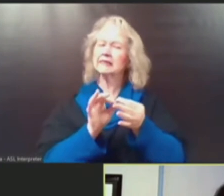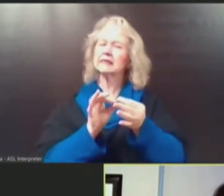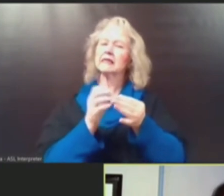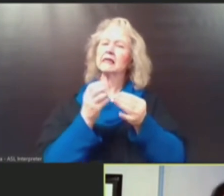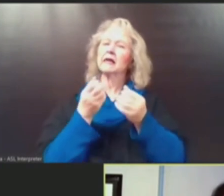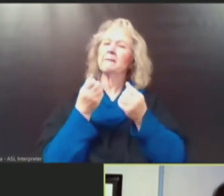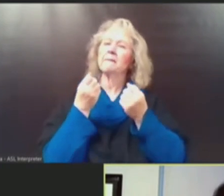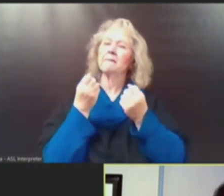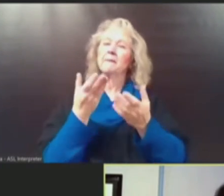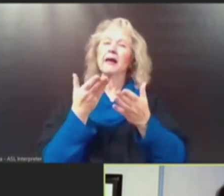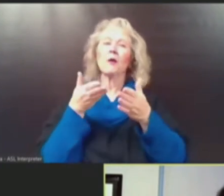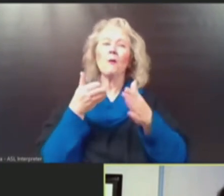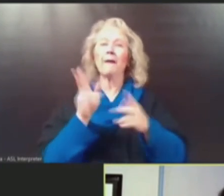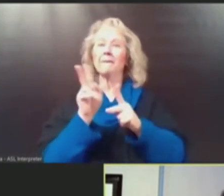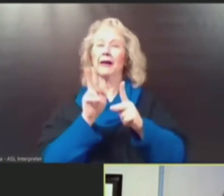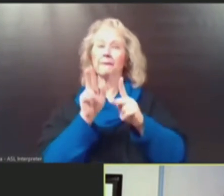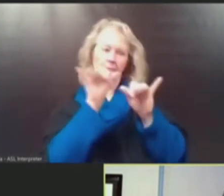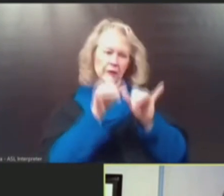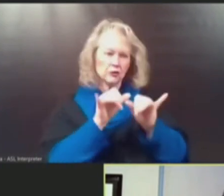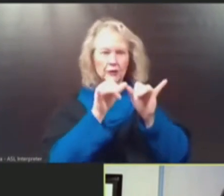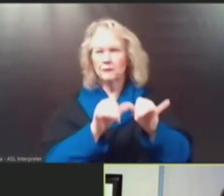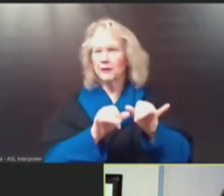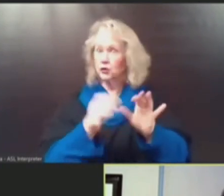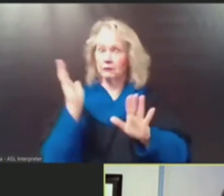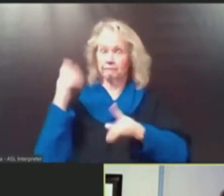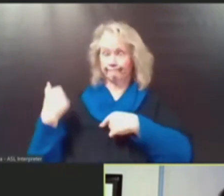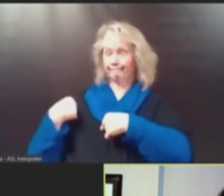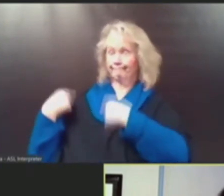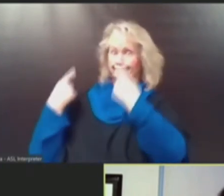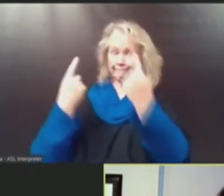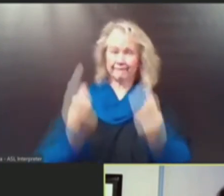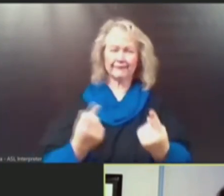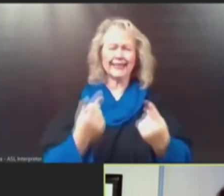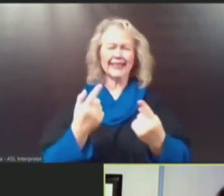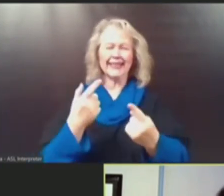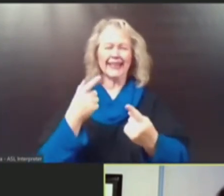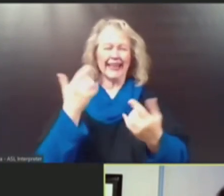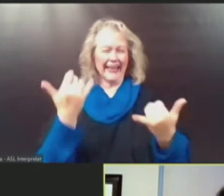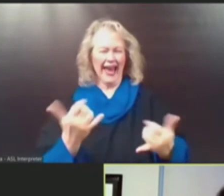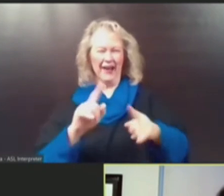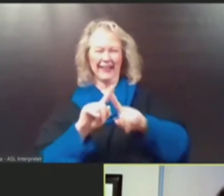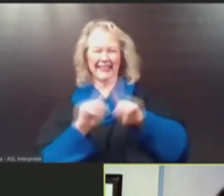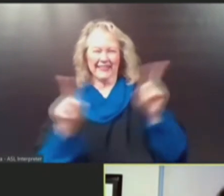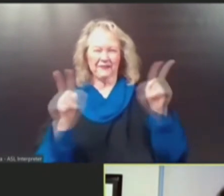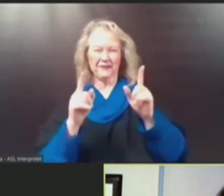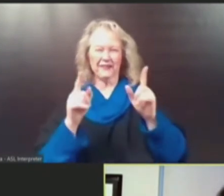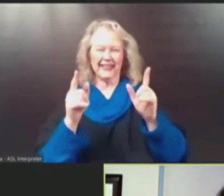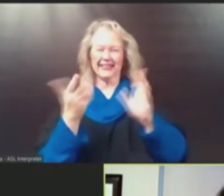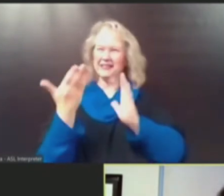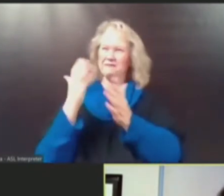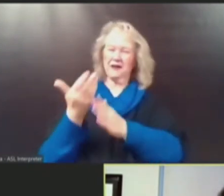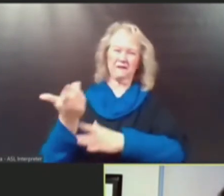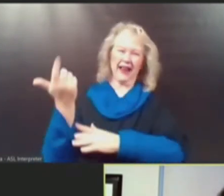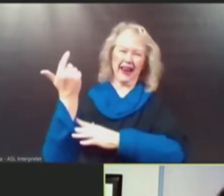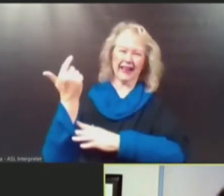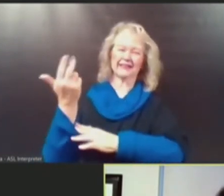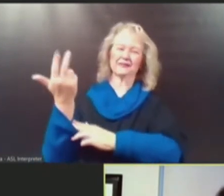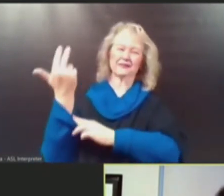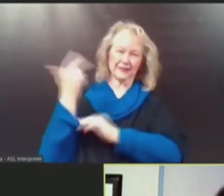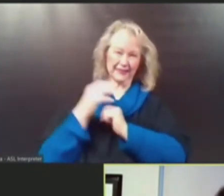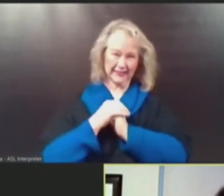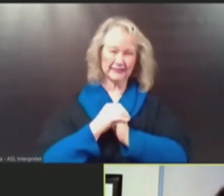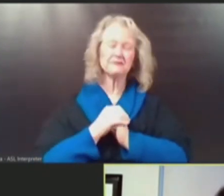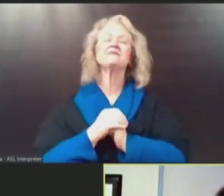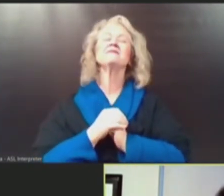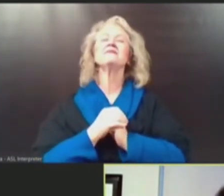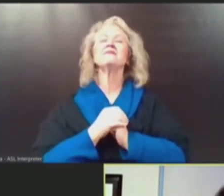metrics people have been used to following throughout this pandemic may not mean the same things today as they did earlier in